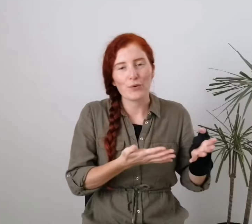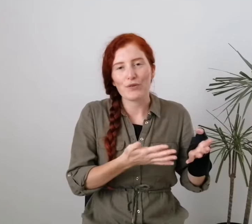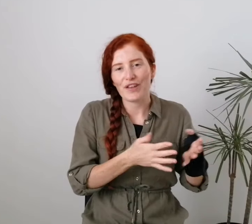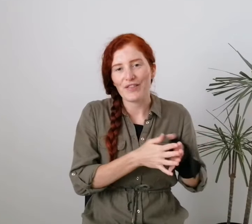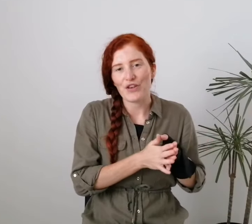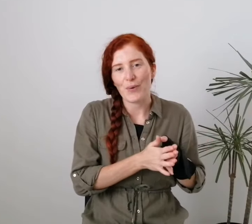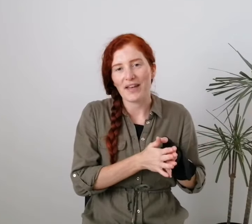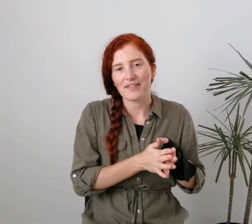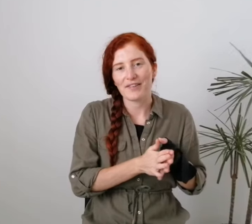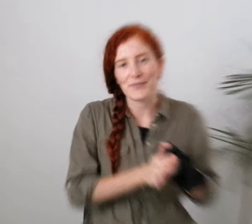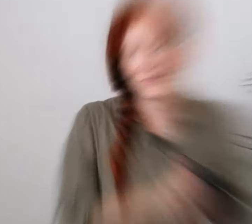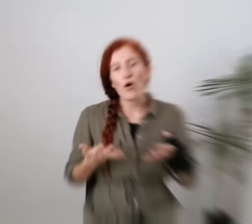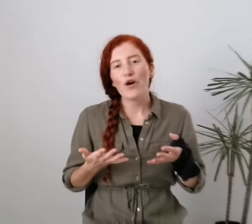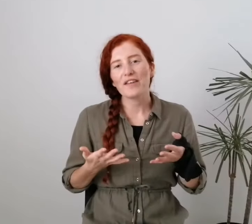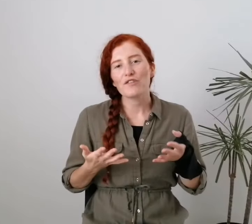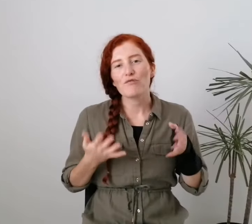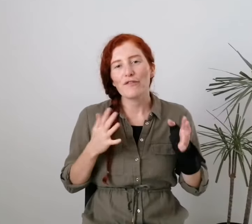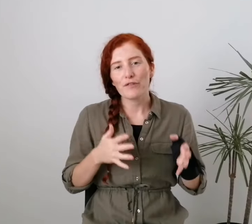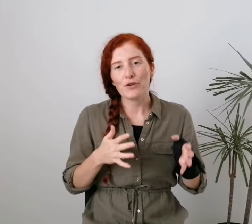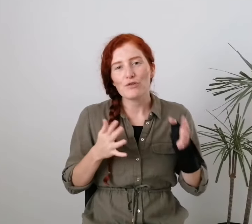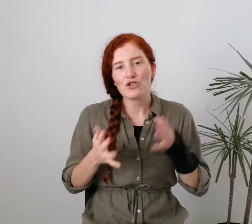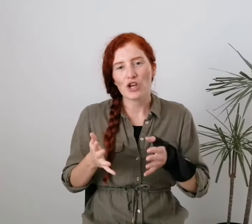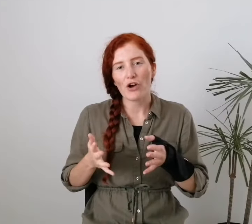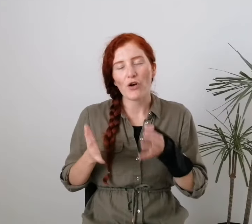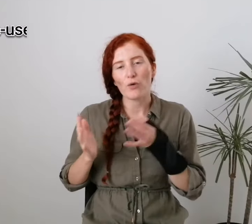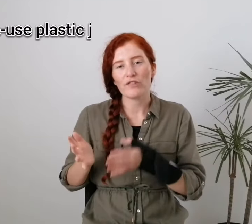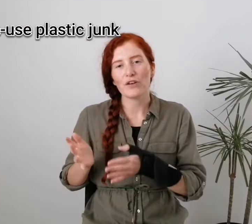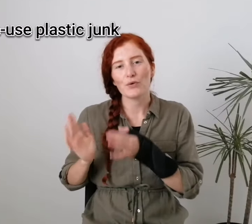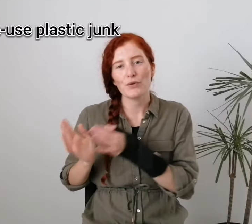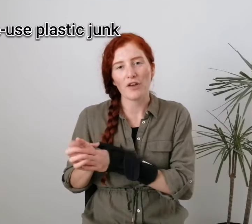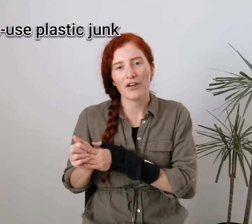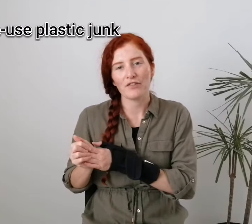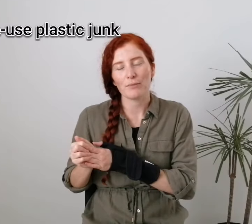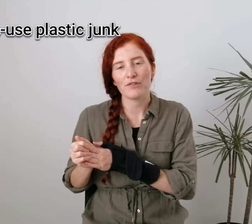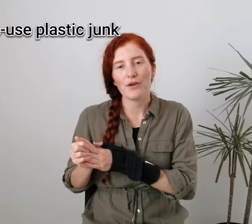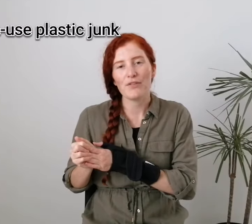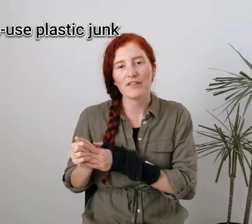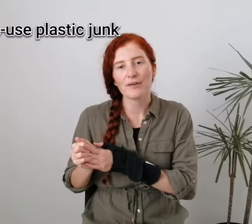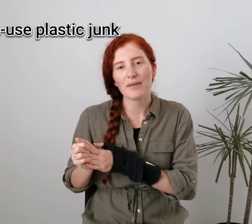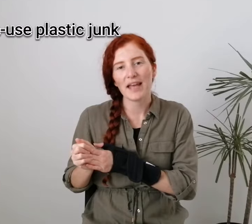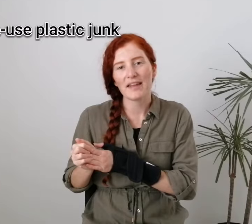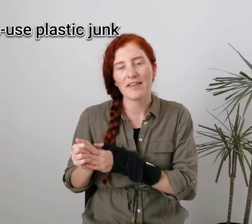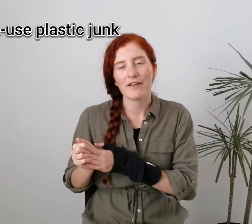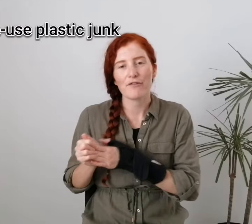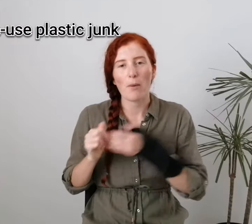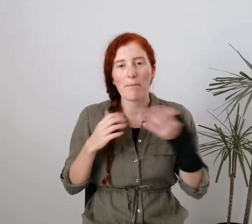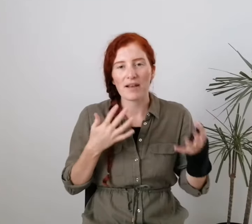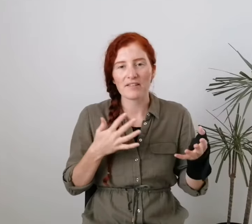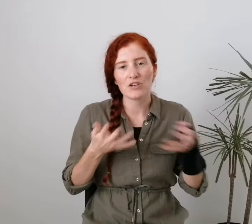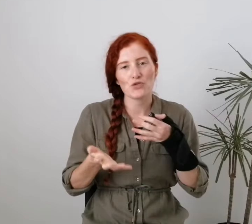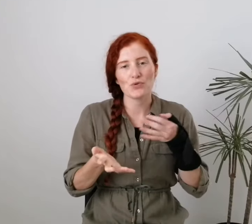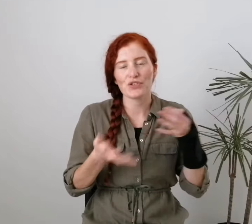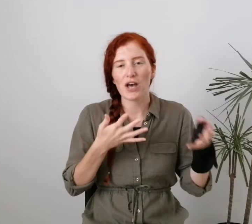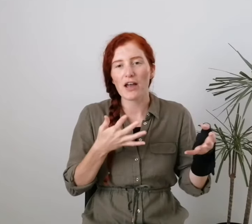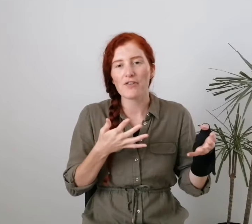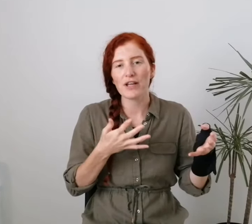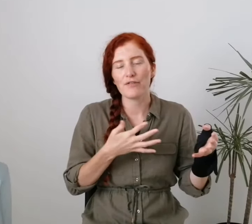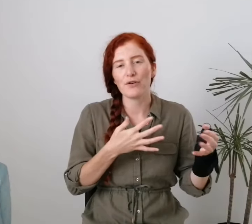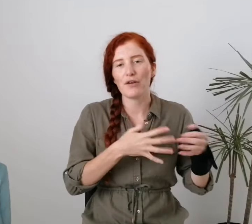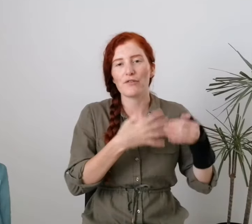stores in the US. Four is to refuse junk or single-use items. So this can be anything from plastic straws and cutlery if you go